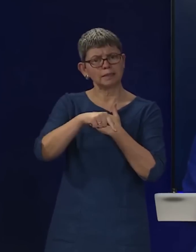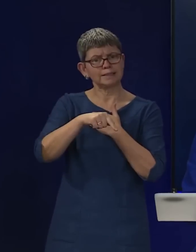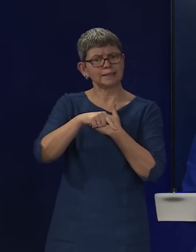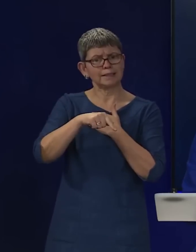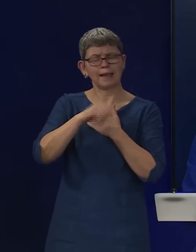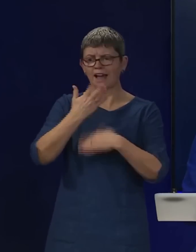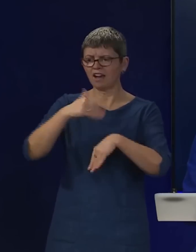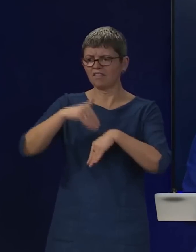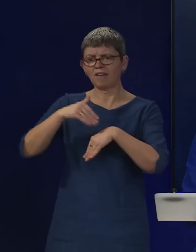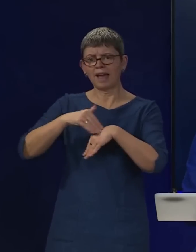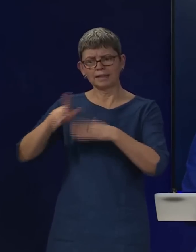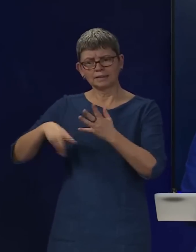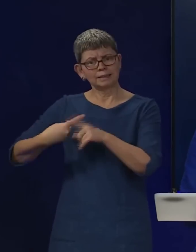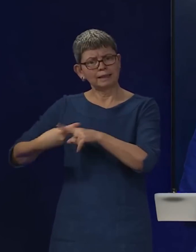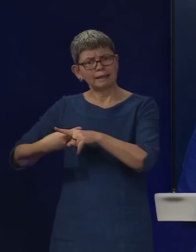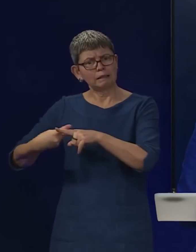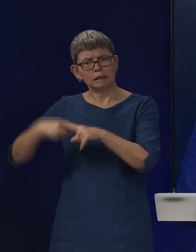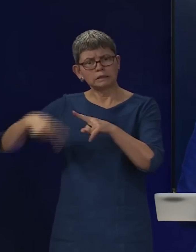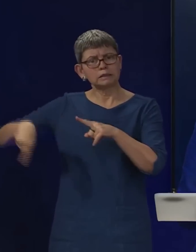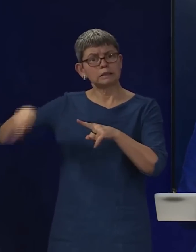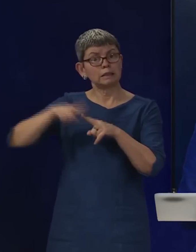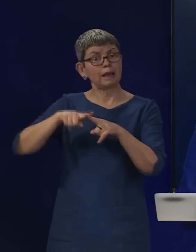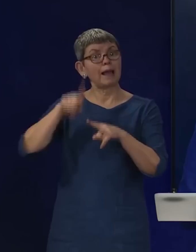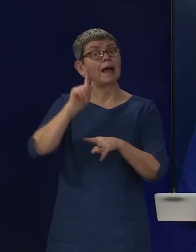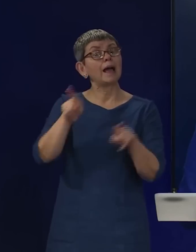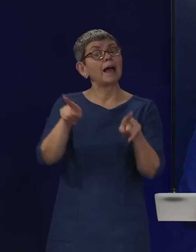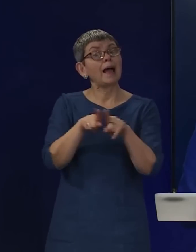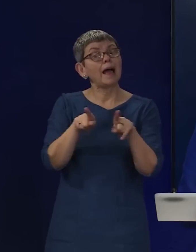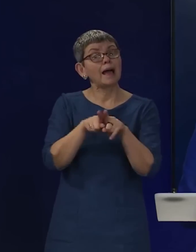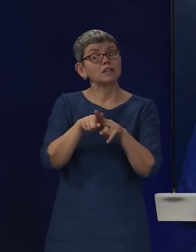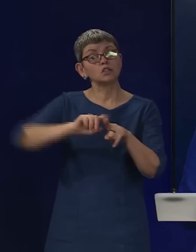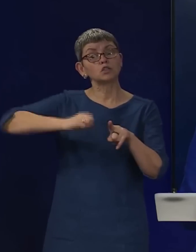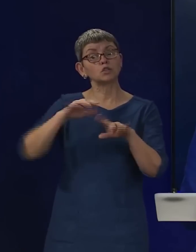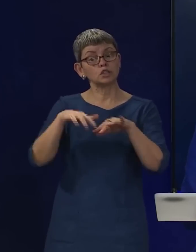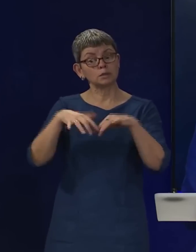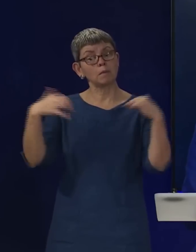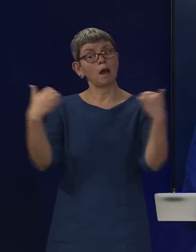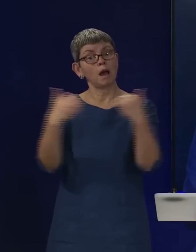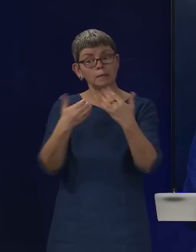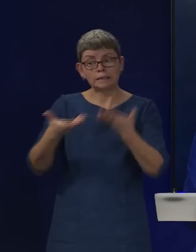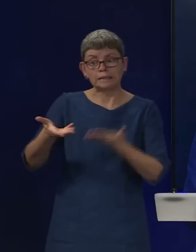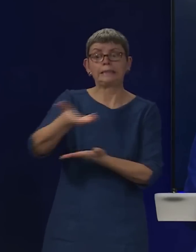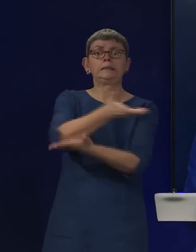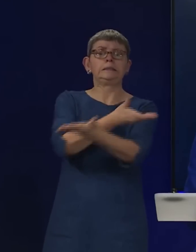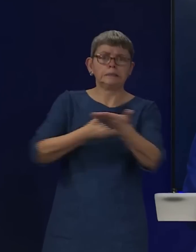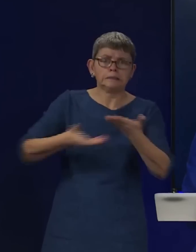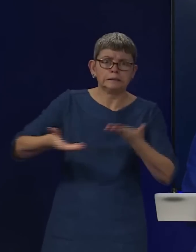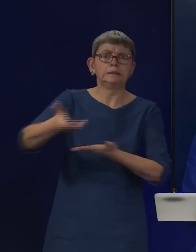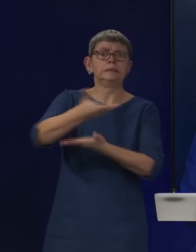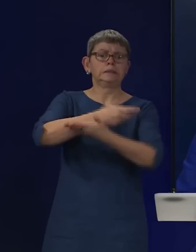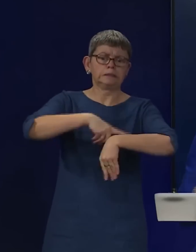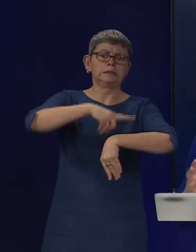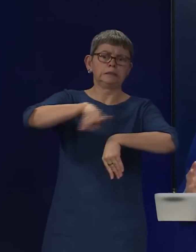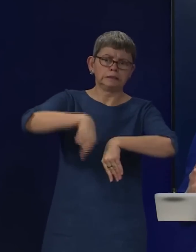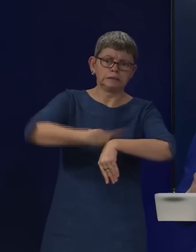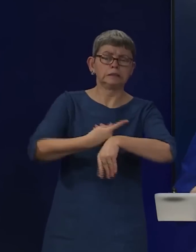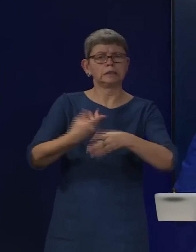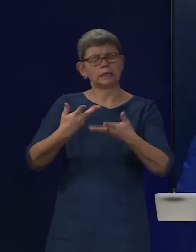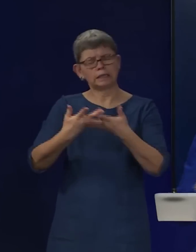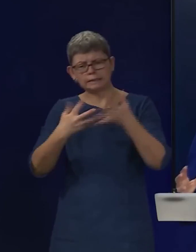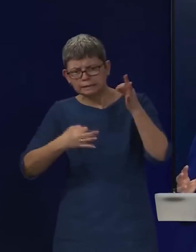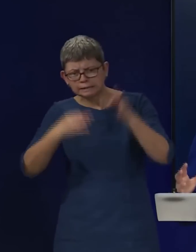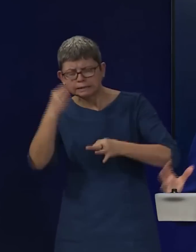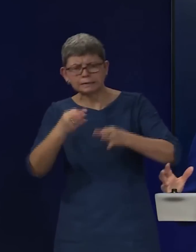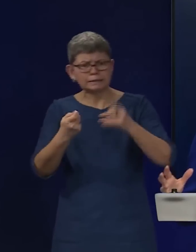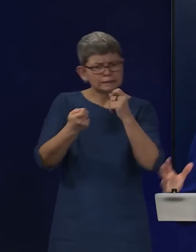and it was passed by an overwhelming majority of the Scottish Parliament after very lengthy and very intense scrutiny by MSPs